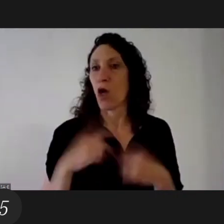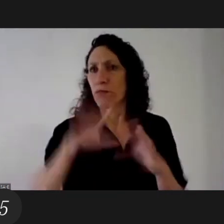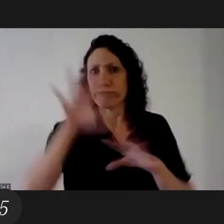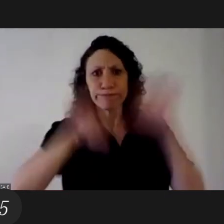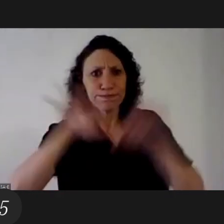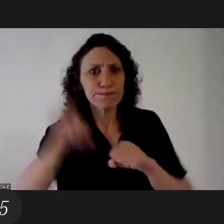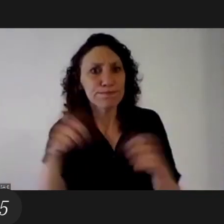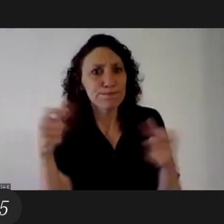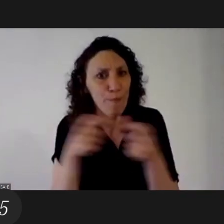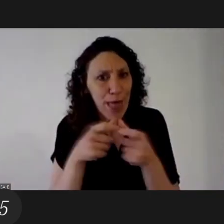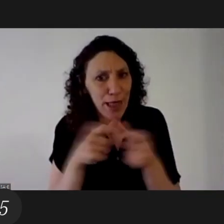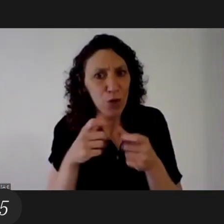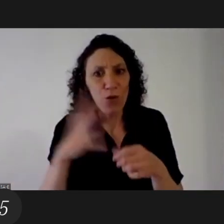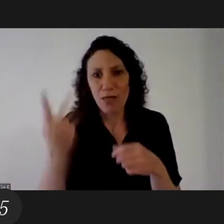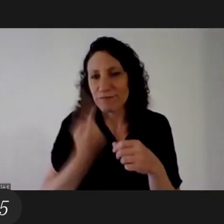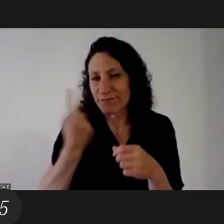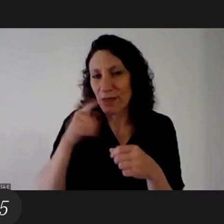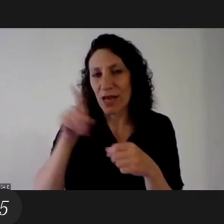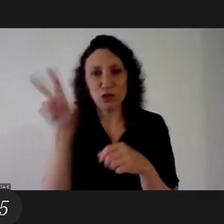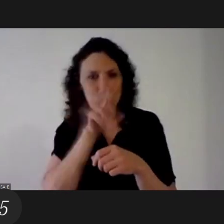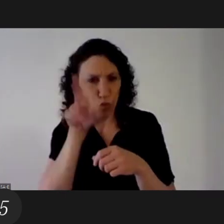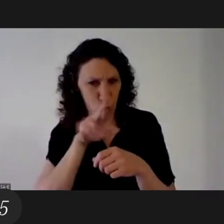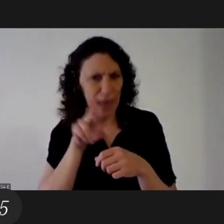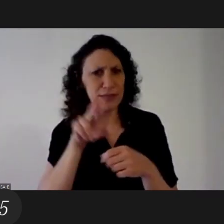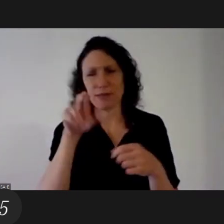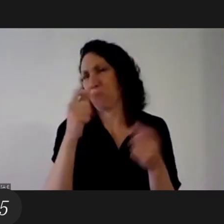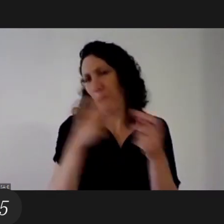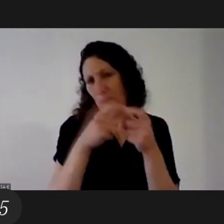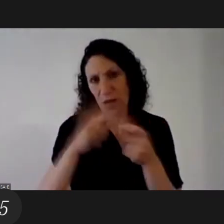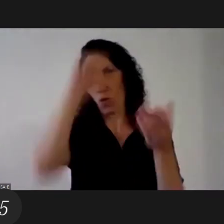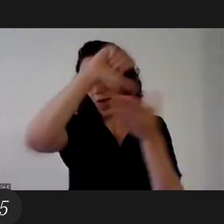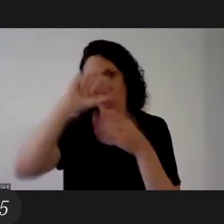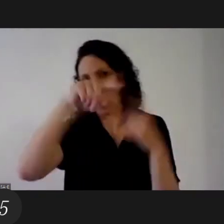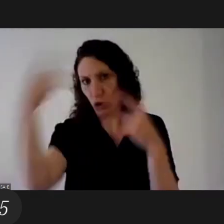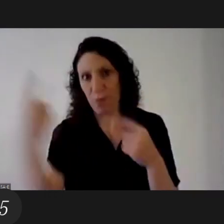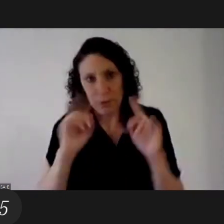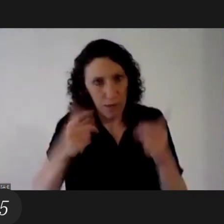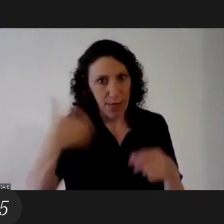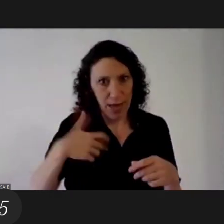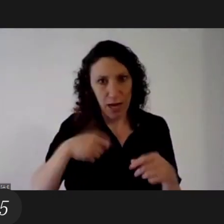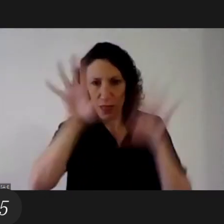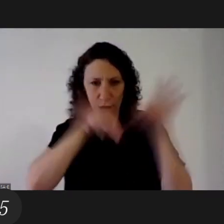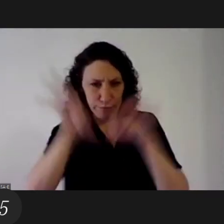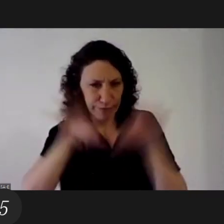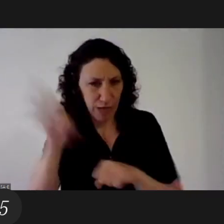able to bring a lot of movies directed by women filmmakers from abroad and argentina as well it was very